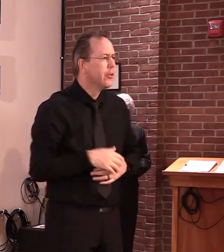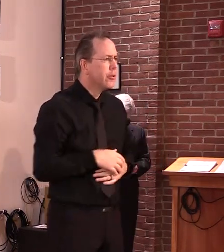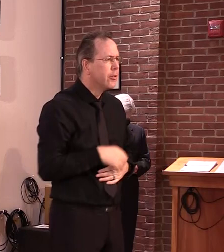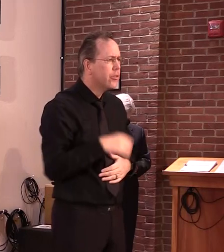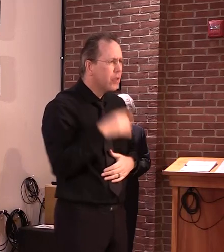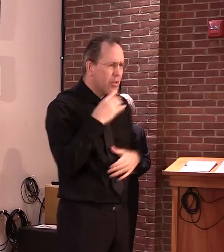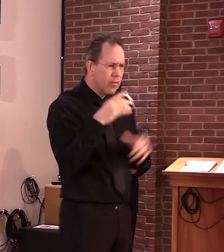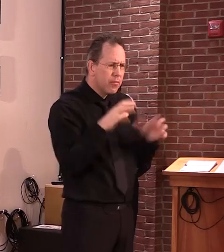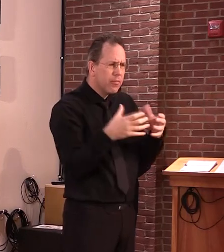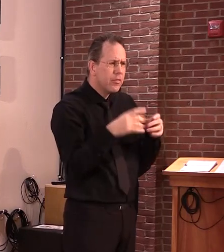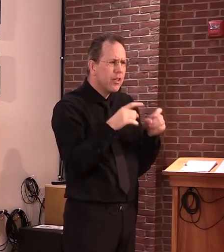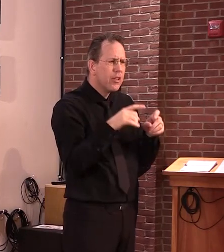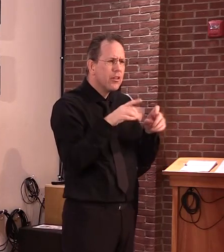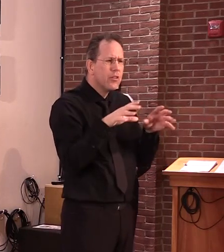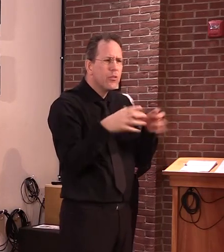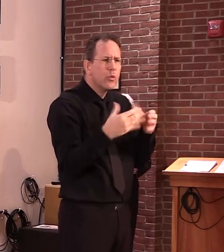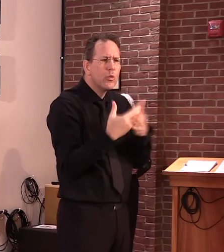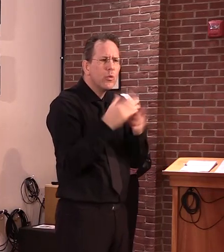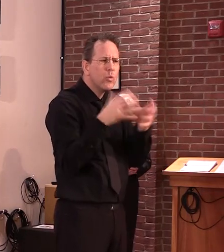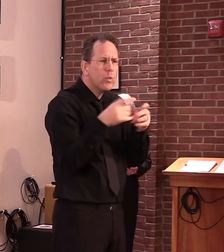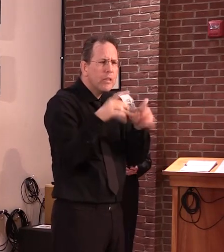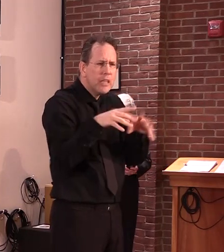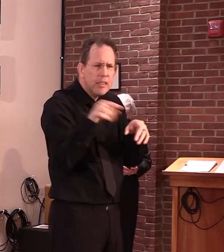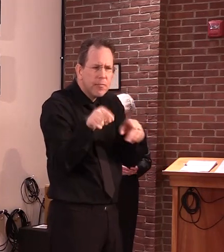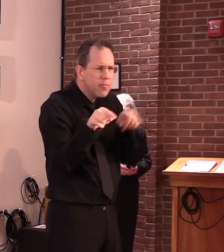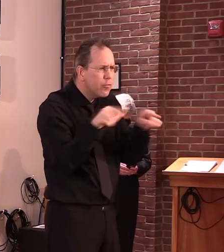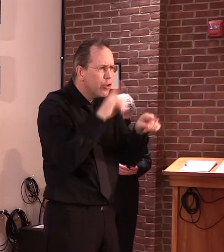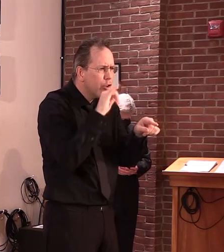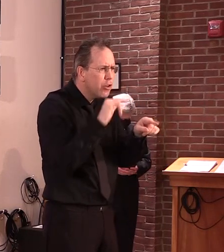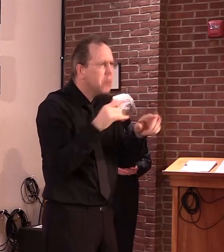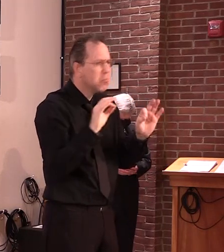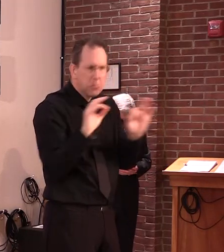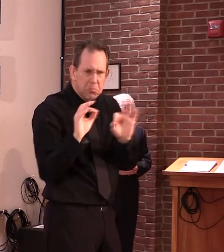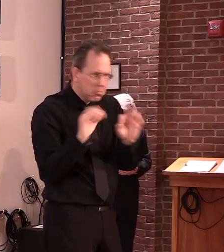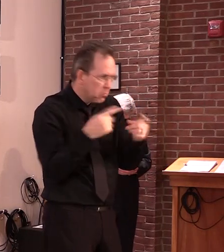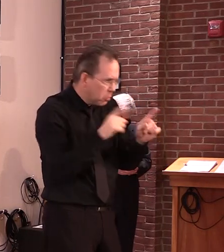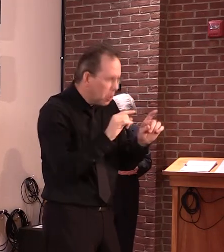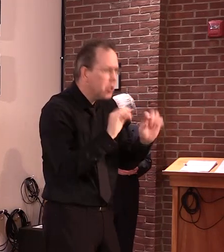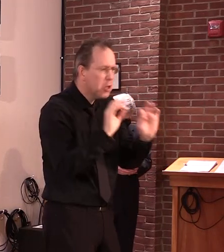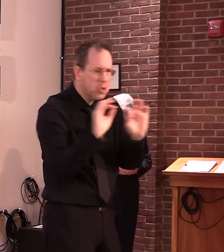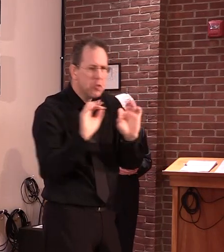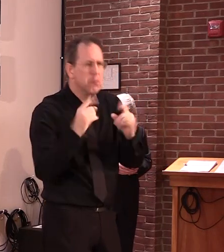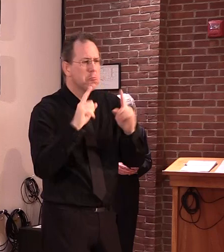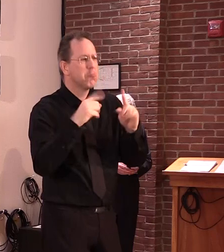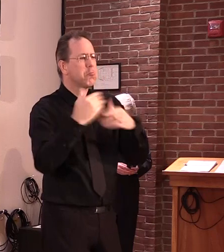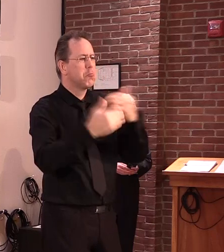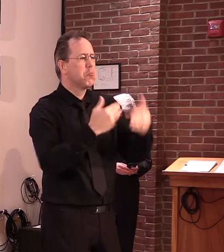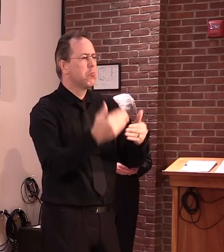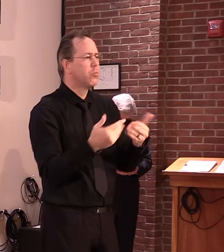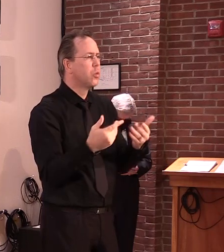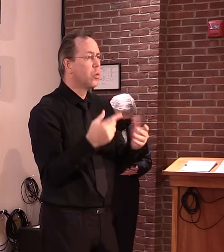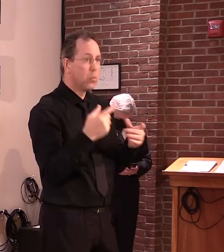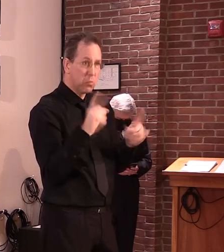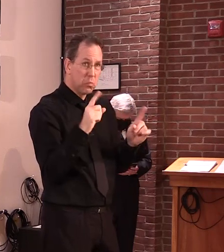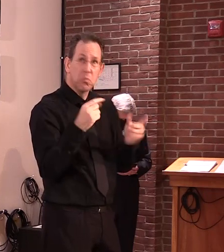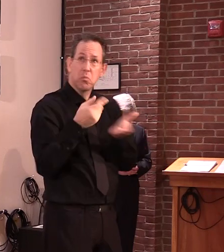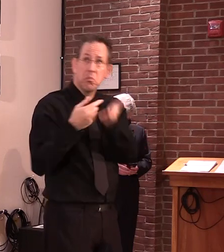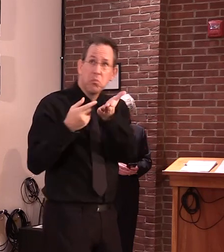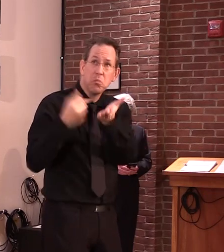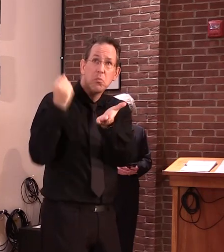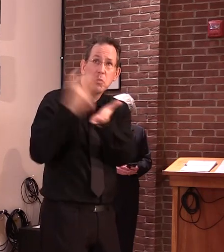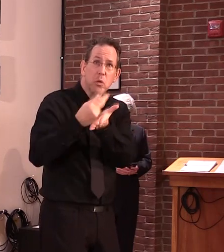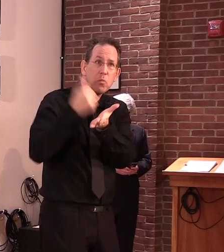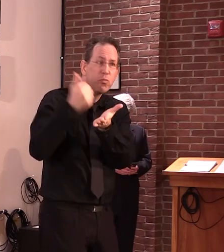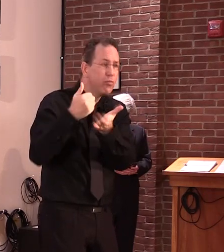process is done, those people will receive a notification letting them know that they can complete the rest of